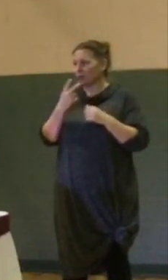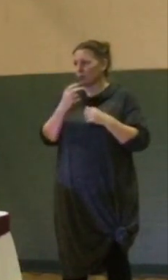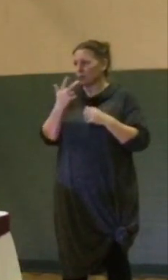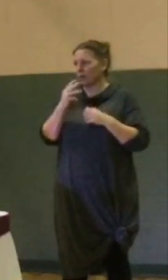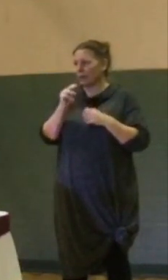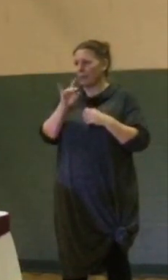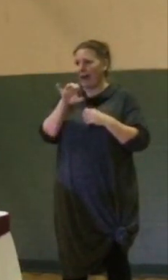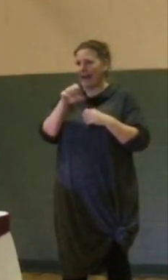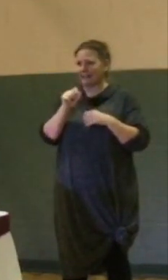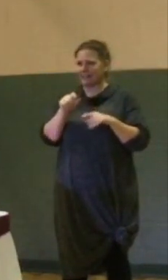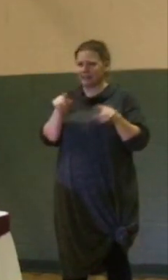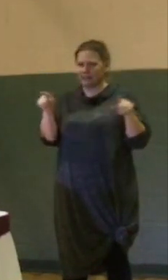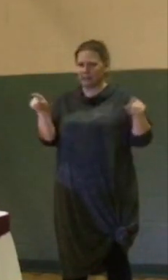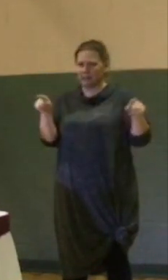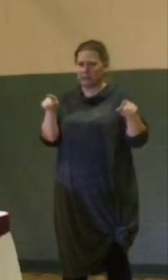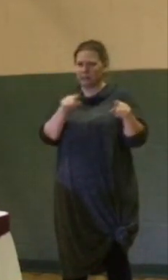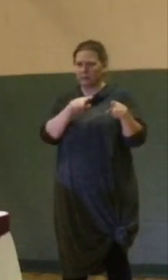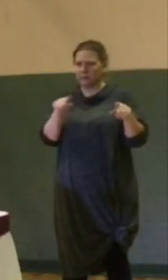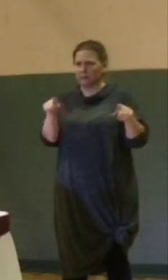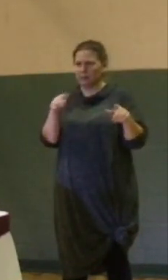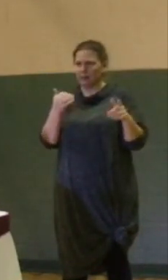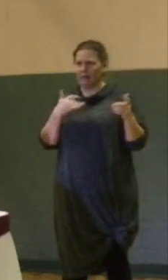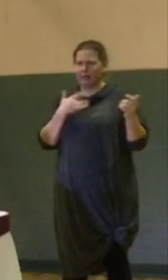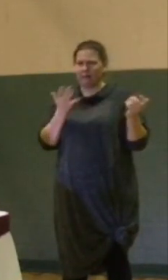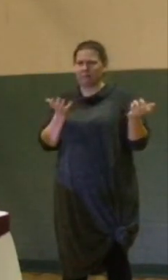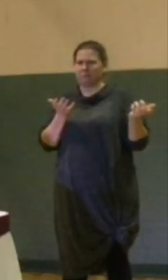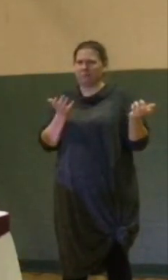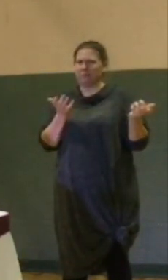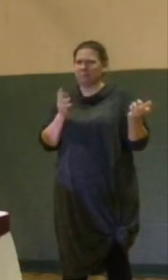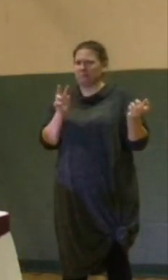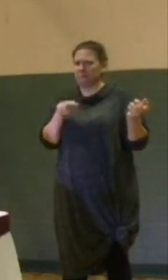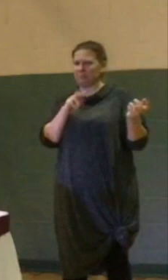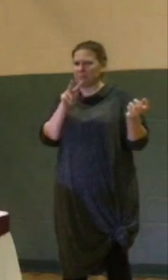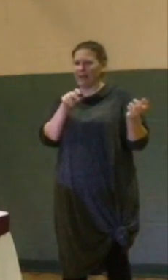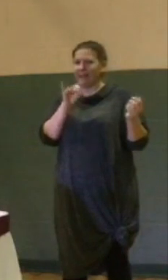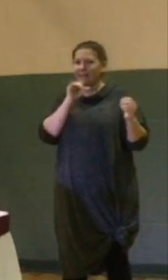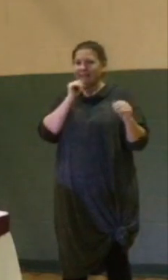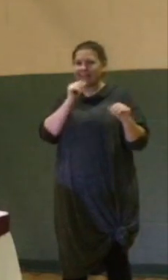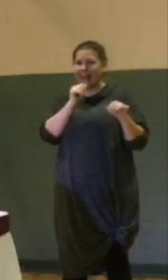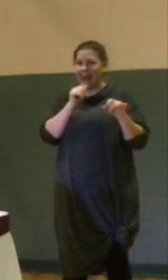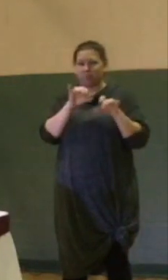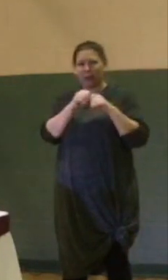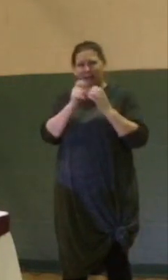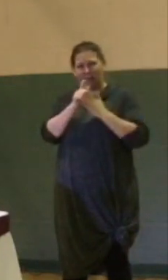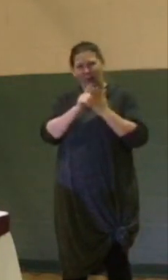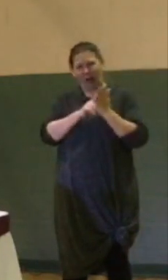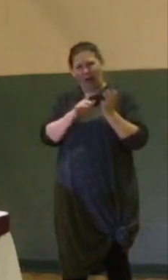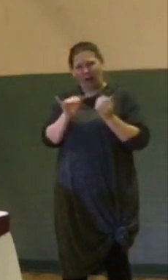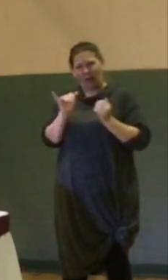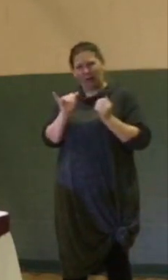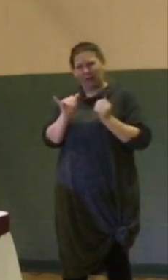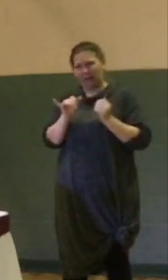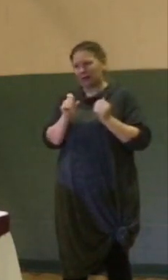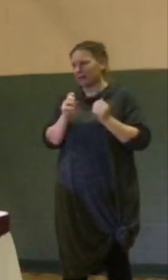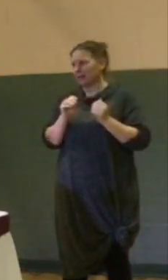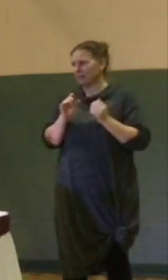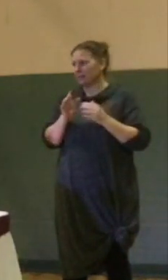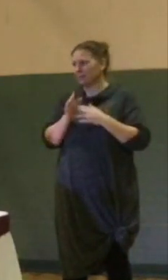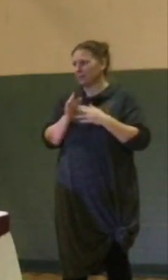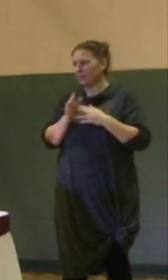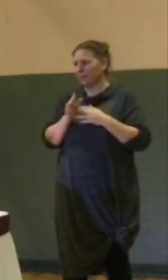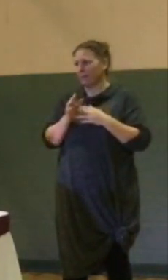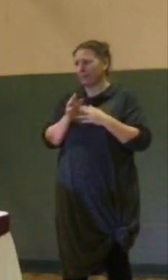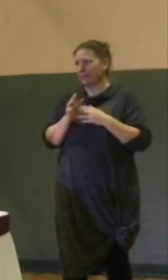each other, it's just alarming. If it's not illegal, it definitely has the